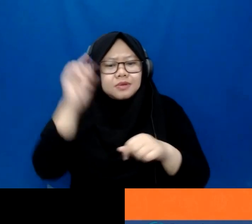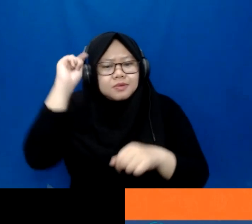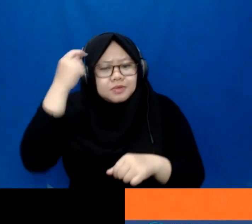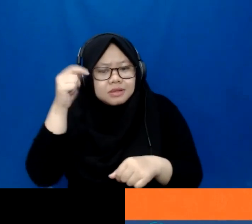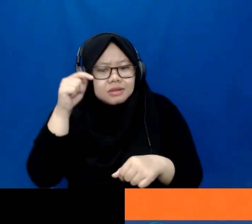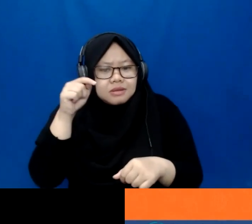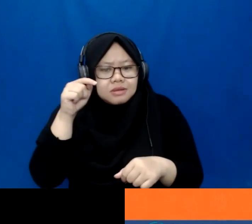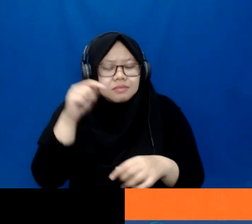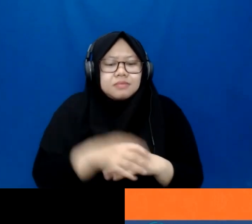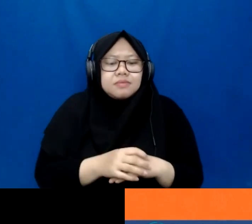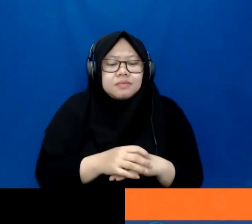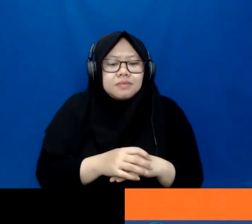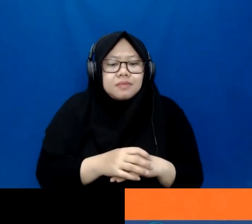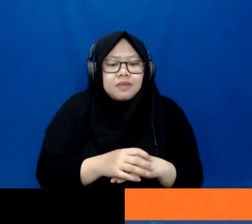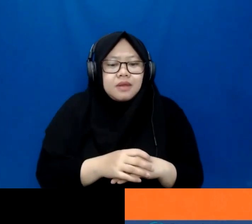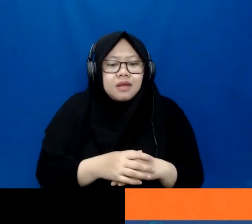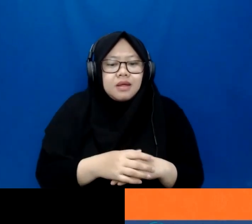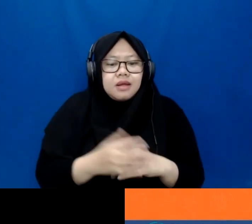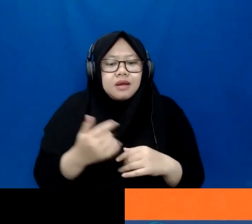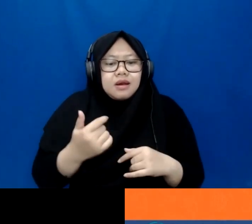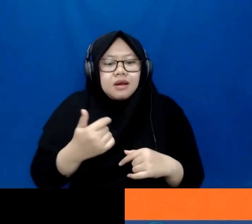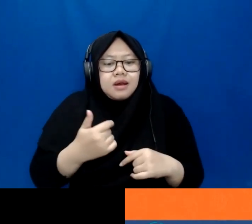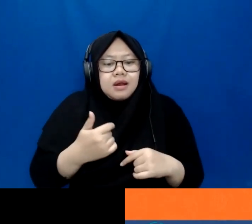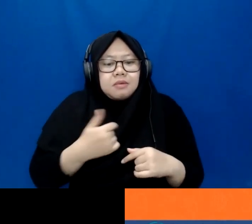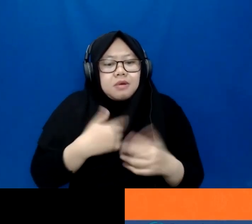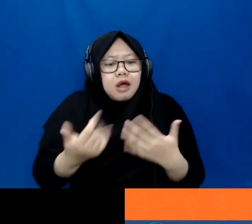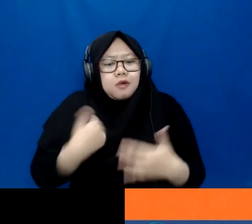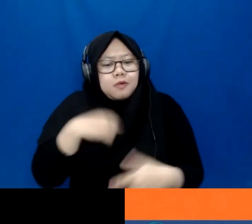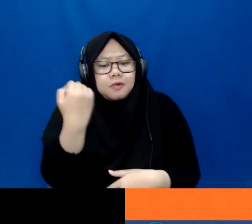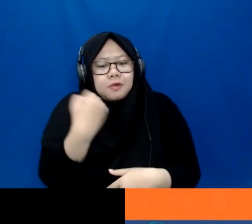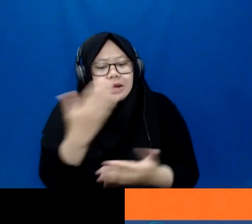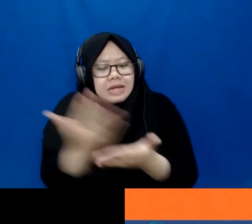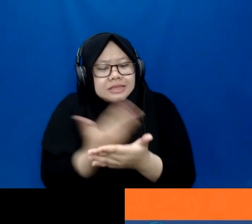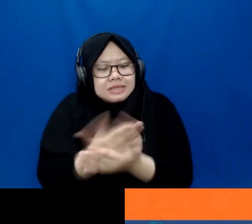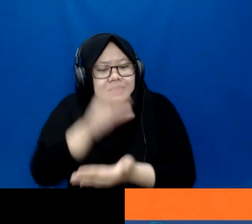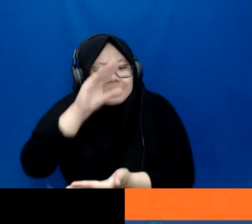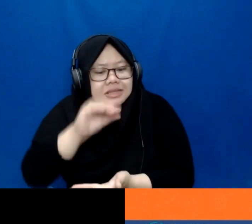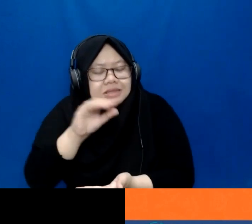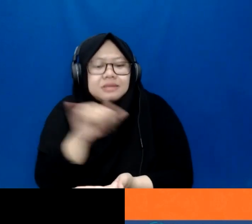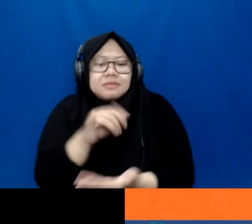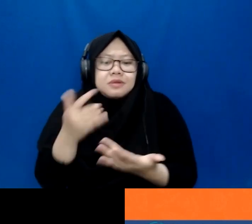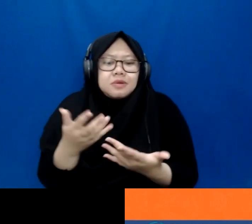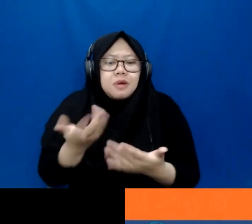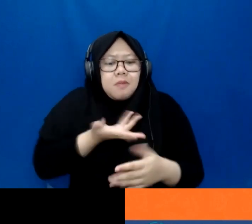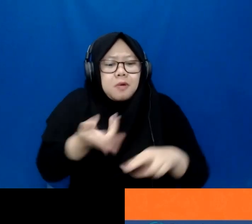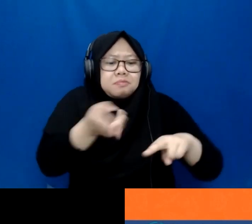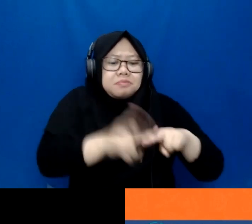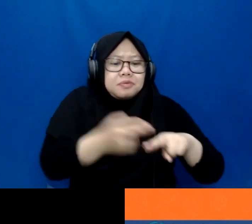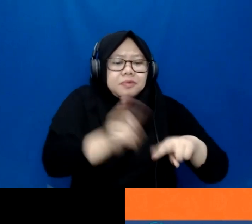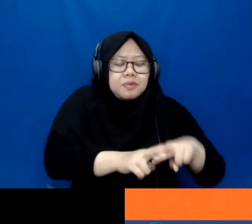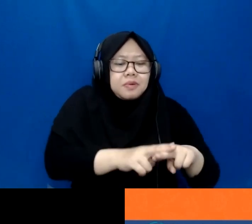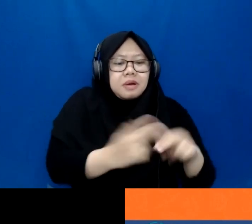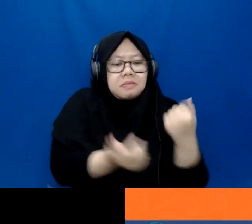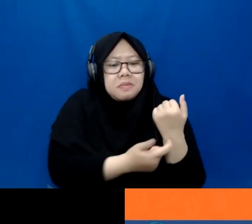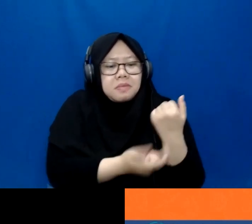wage to begin with. I can barely cover my own expenses. And now you're asking me to invest an additional time and money